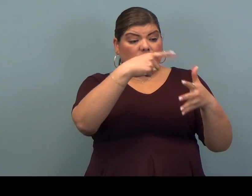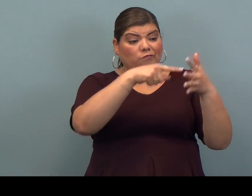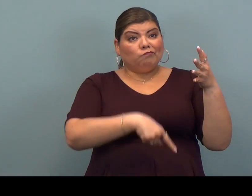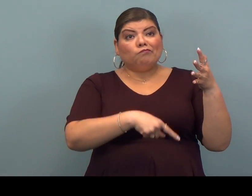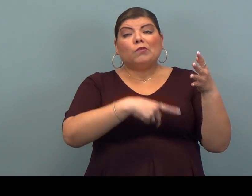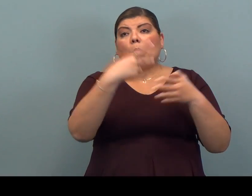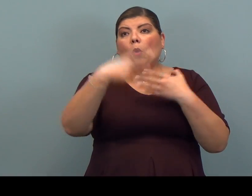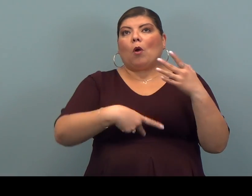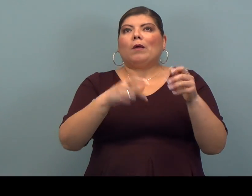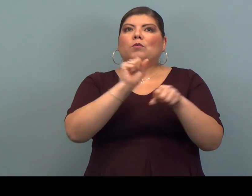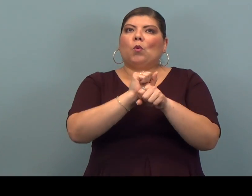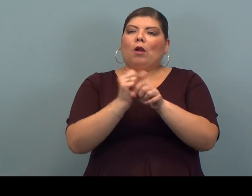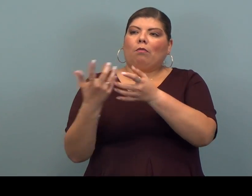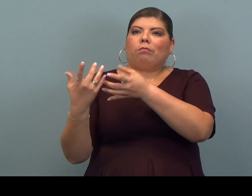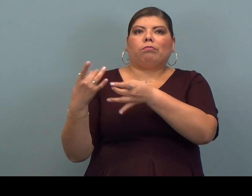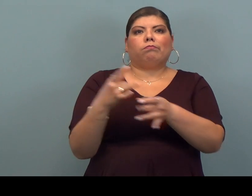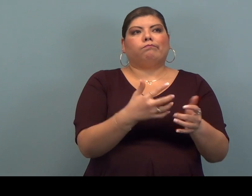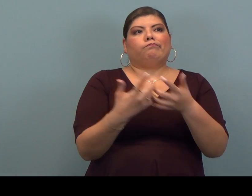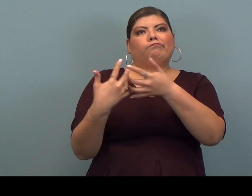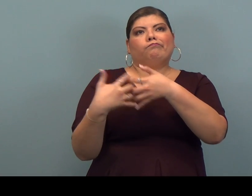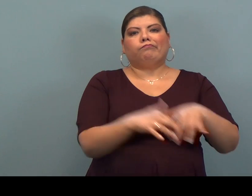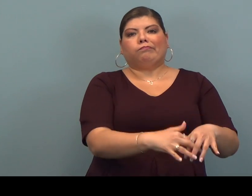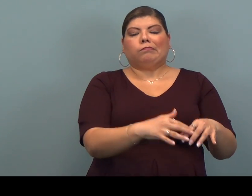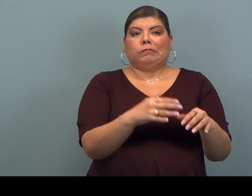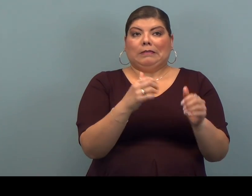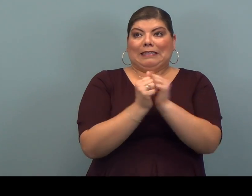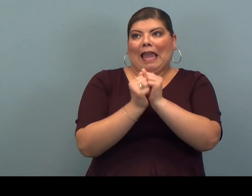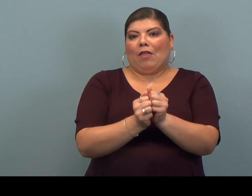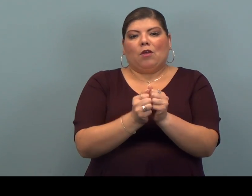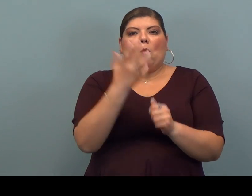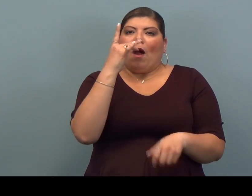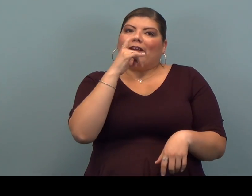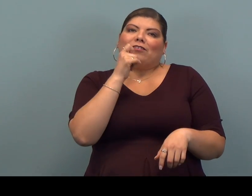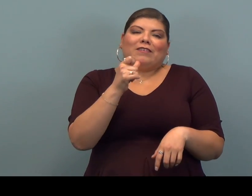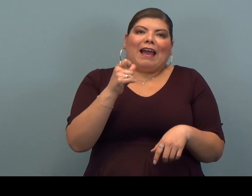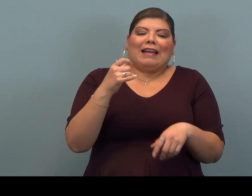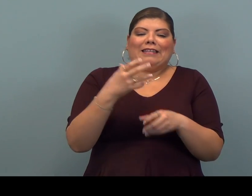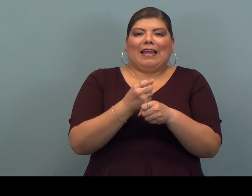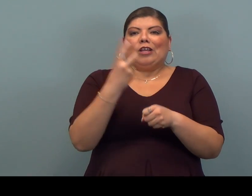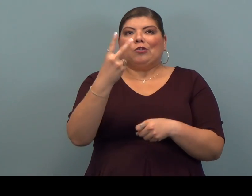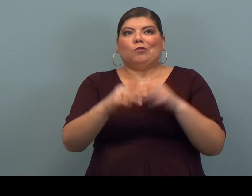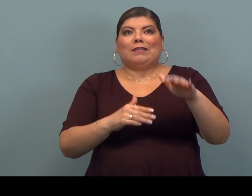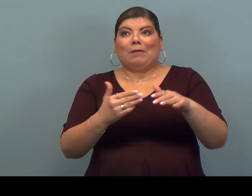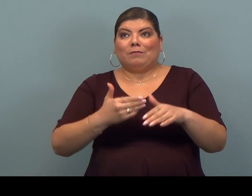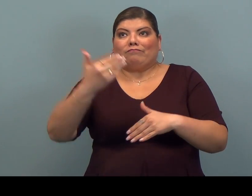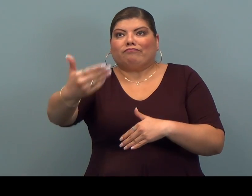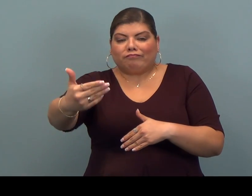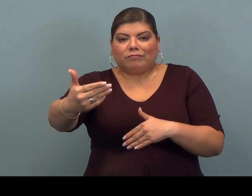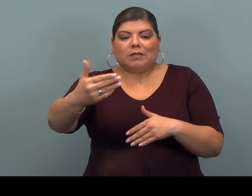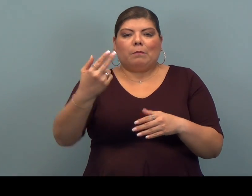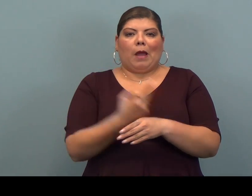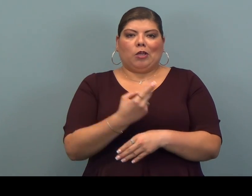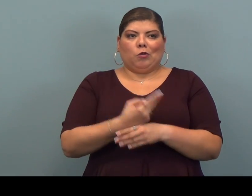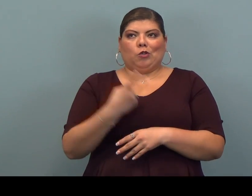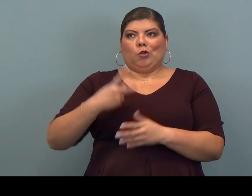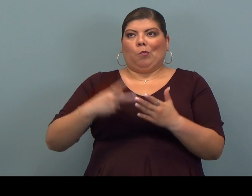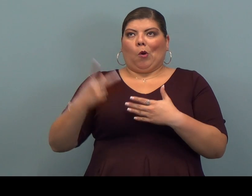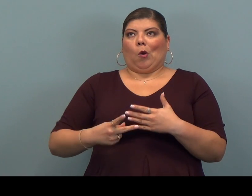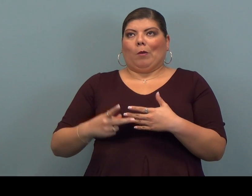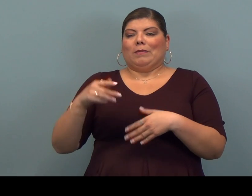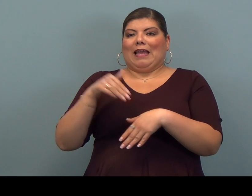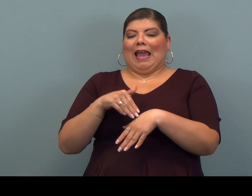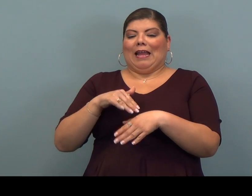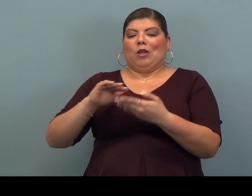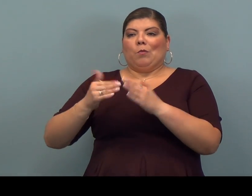programs work together synergistically so that, you know, you're not really taking two steps ahead by using two